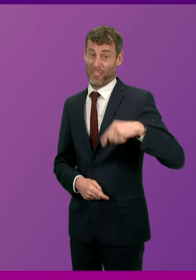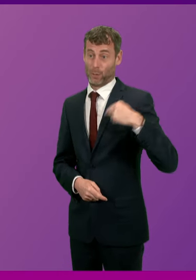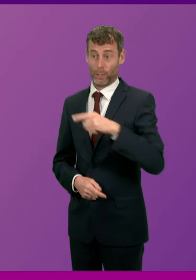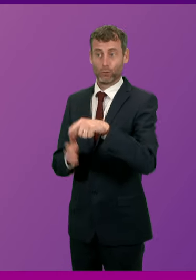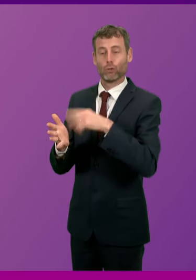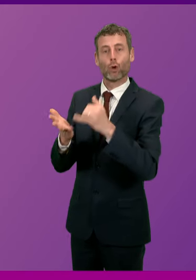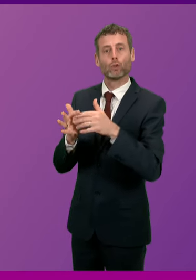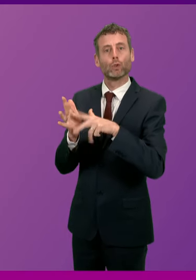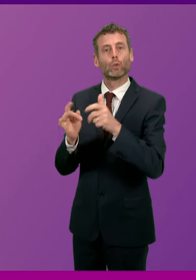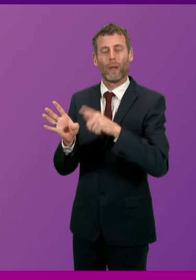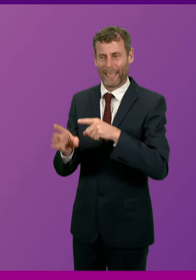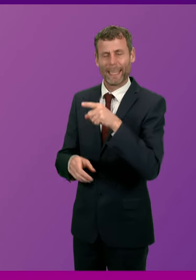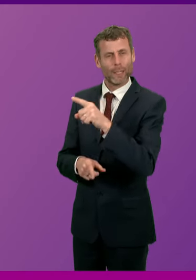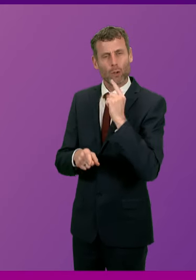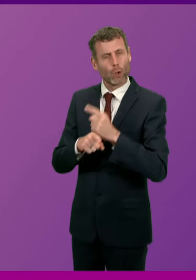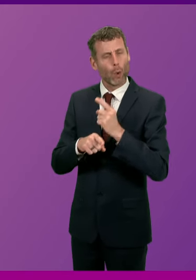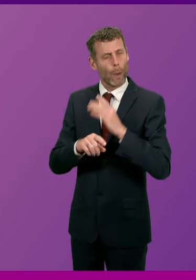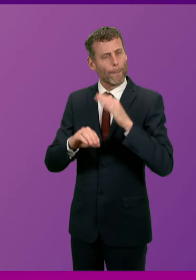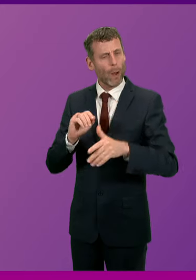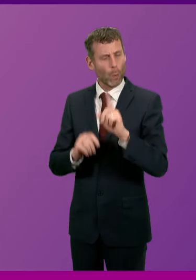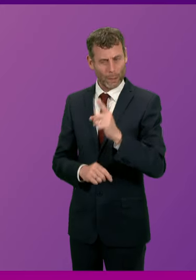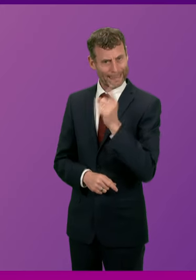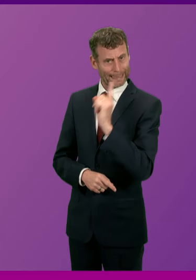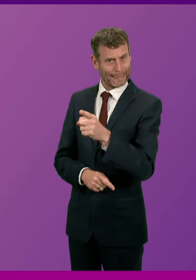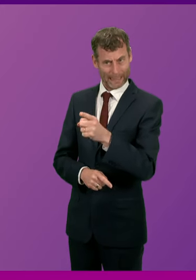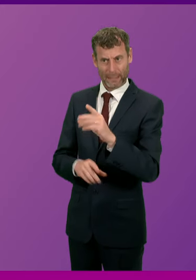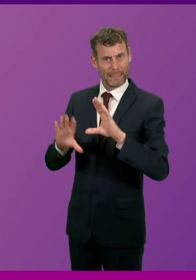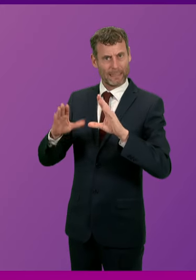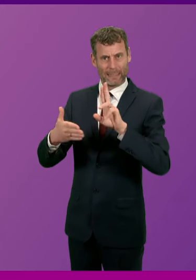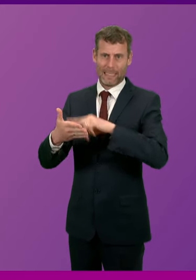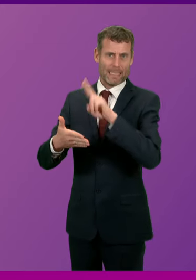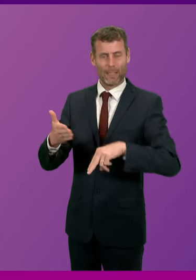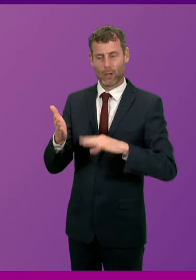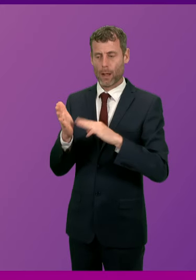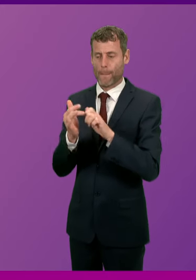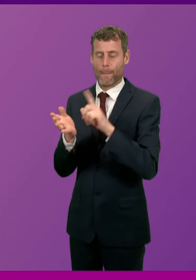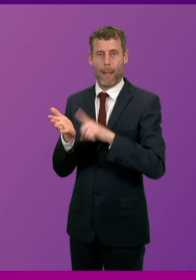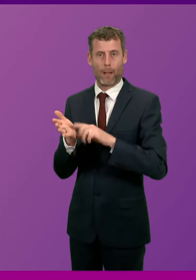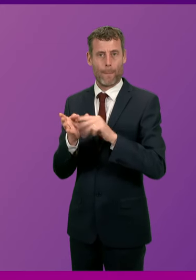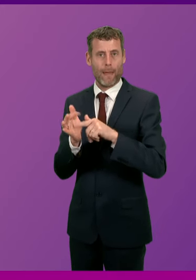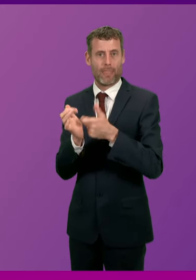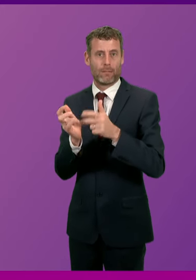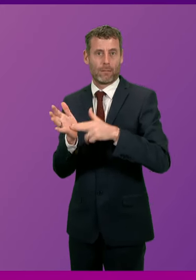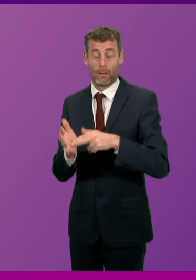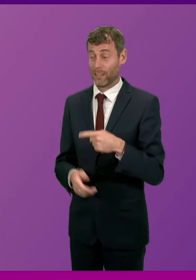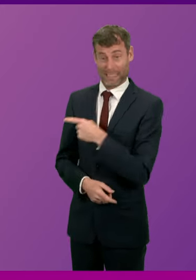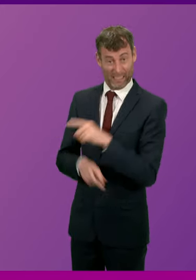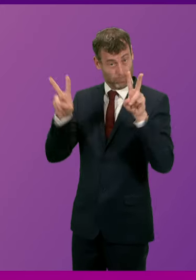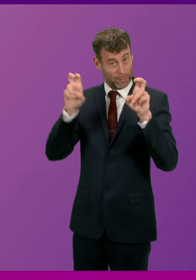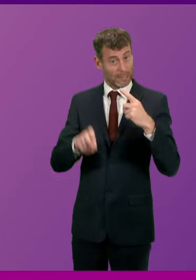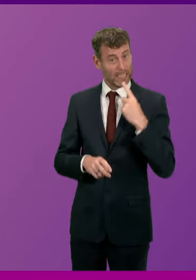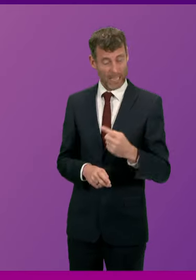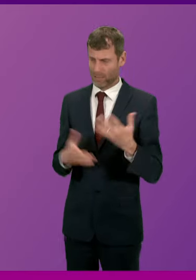the process of sanctioning Michael Matheson. He said this, in no other walk of life